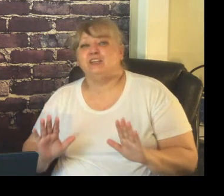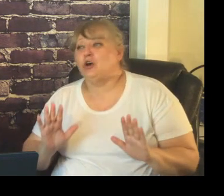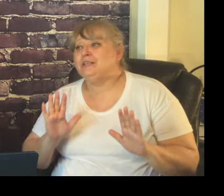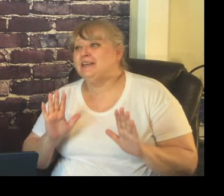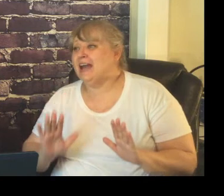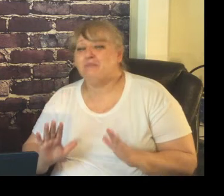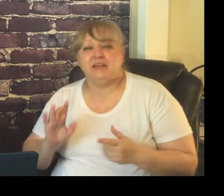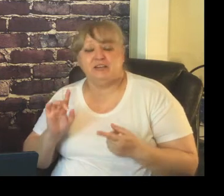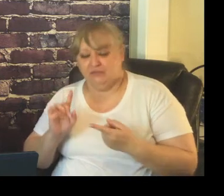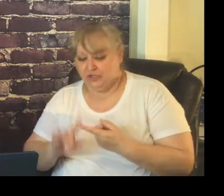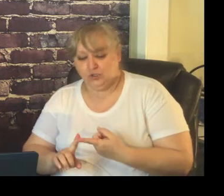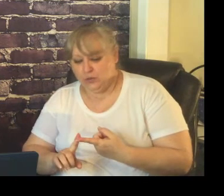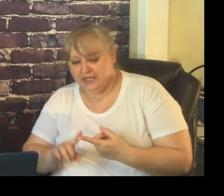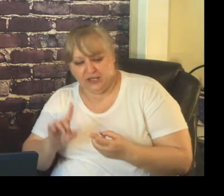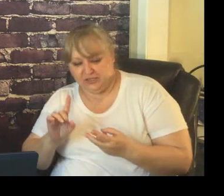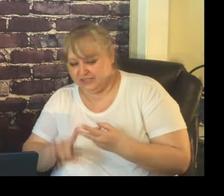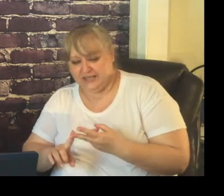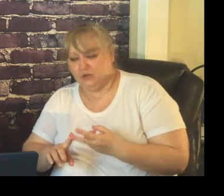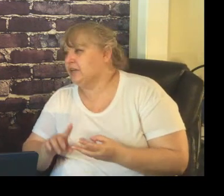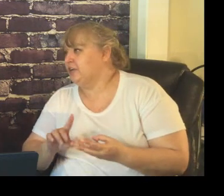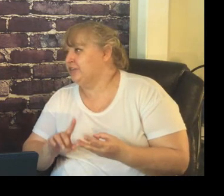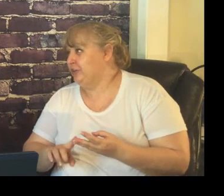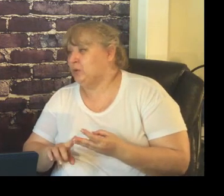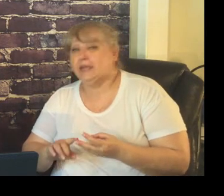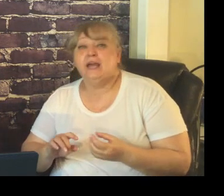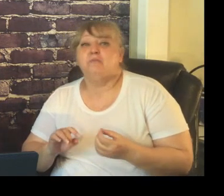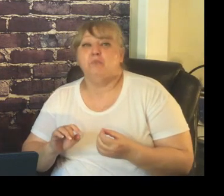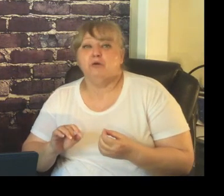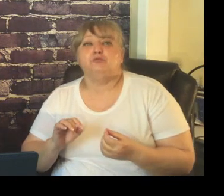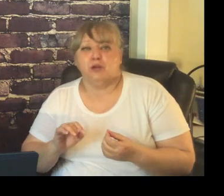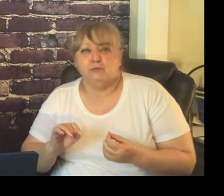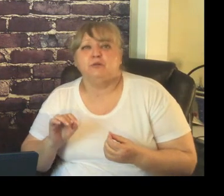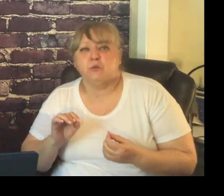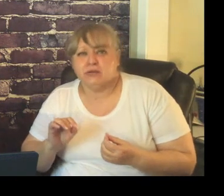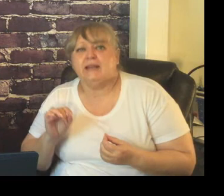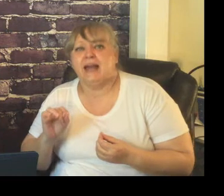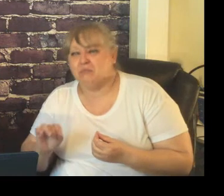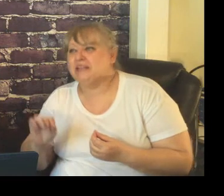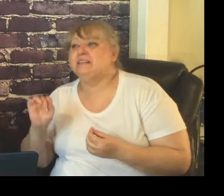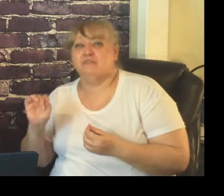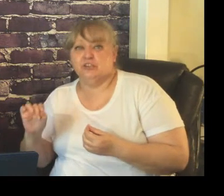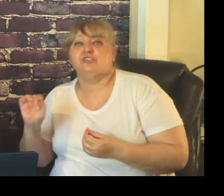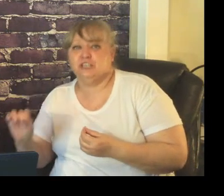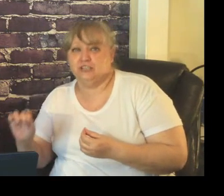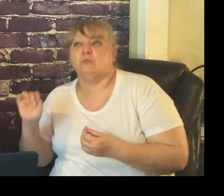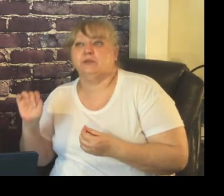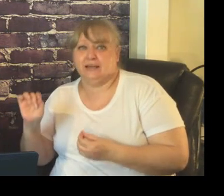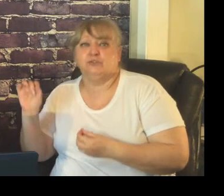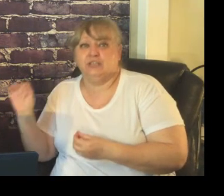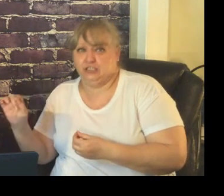going to happen in the first week on the second week on the third week most probably will not happen in the first year without you teaching